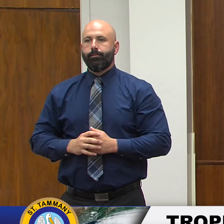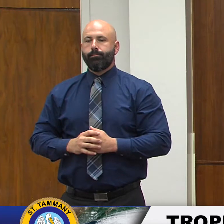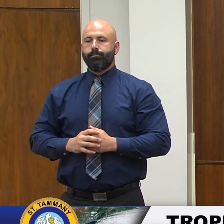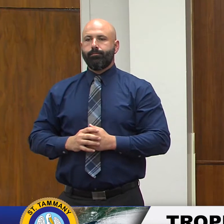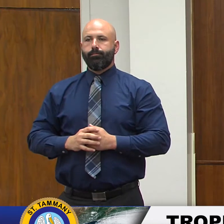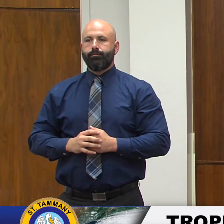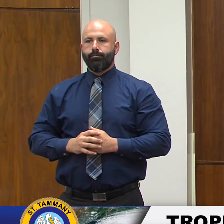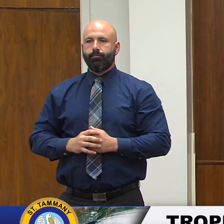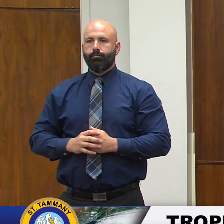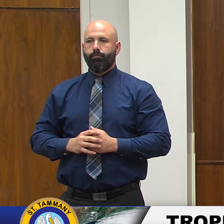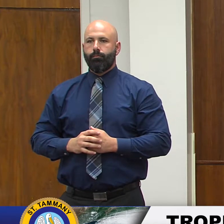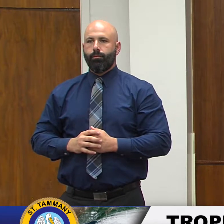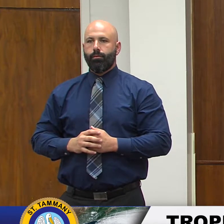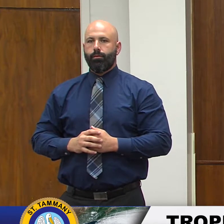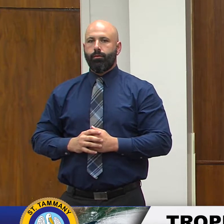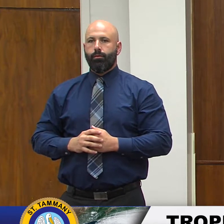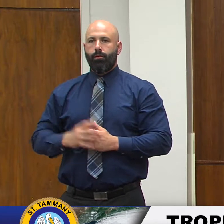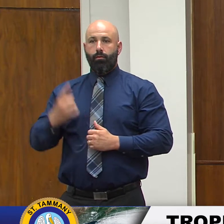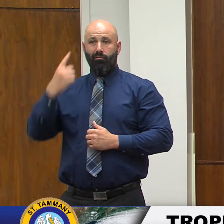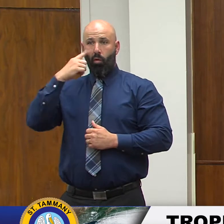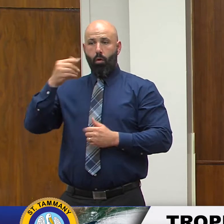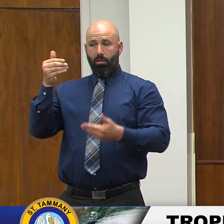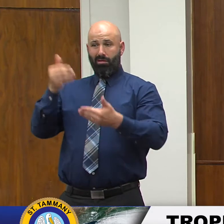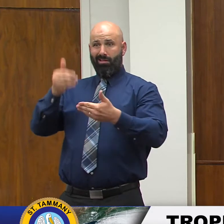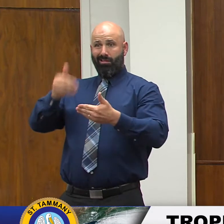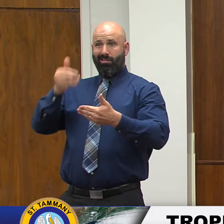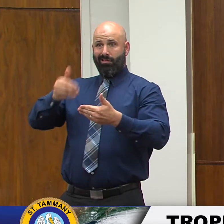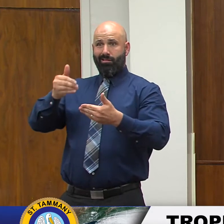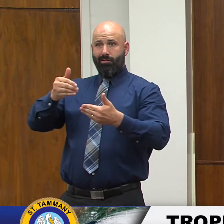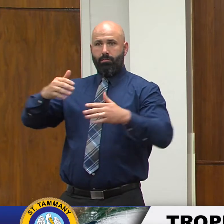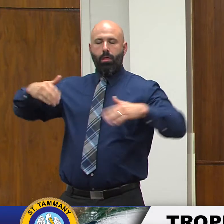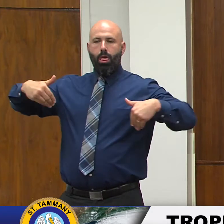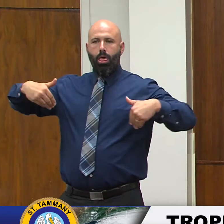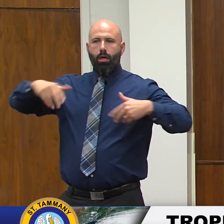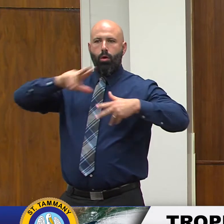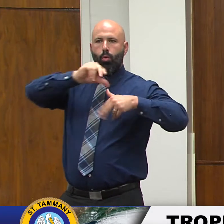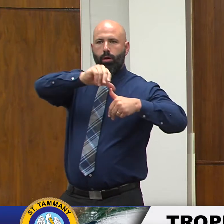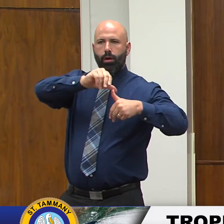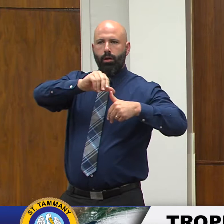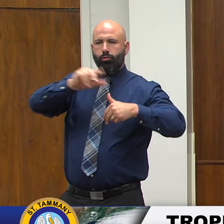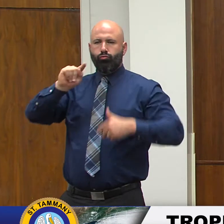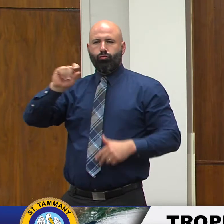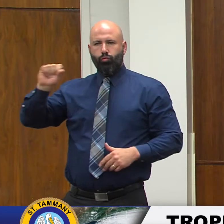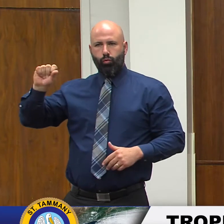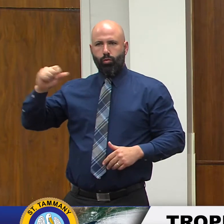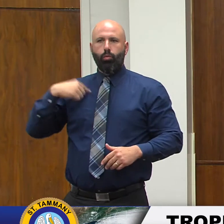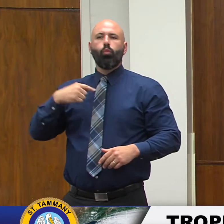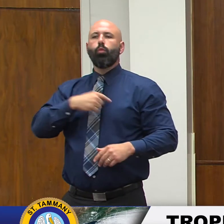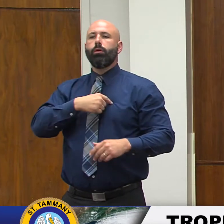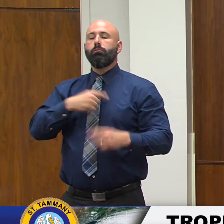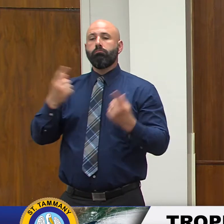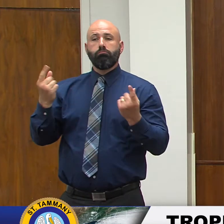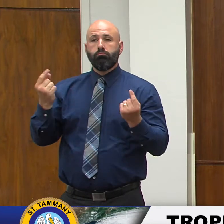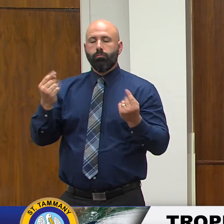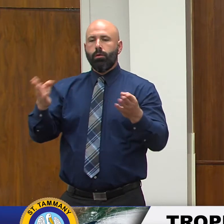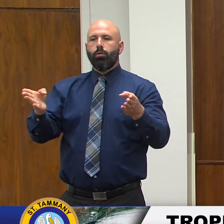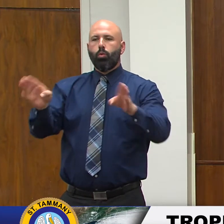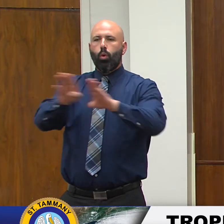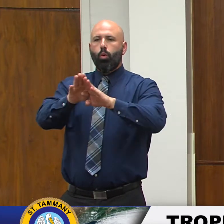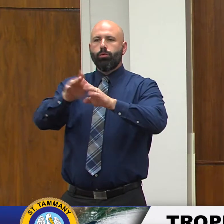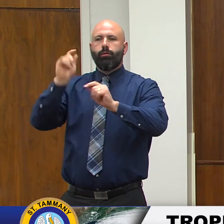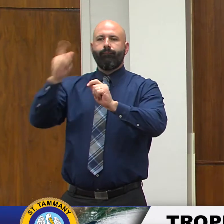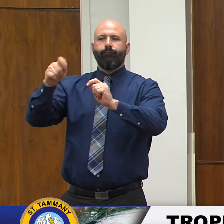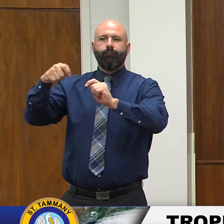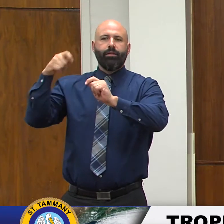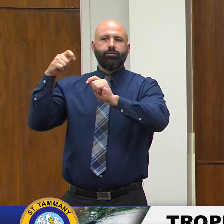for this event we have closed the fishing pier in Slidell Camp Salmon and the Tammany